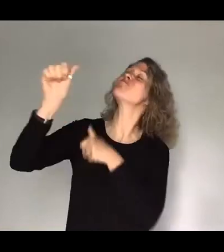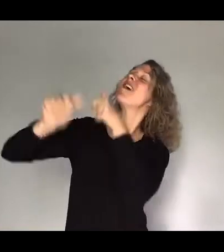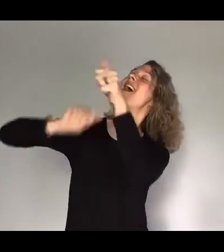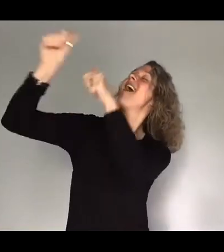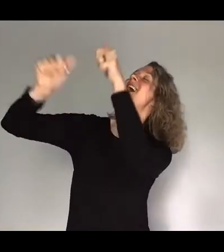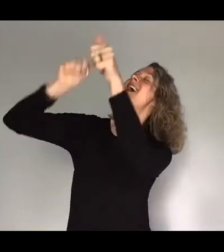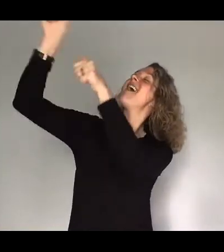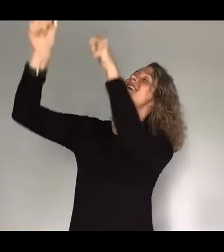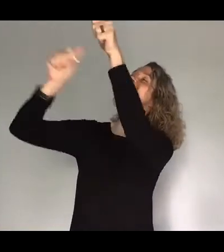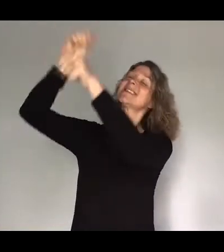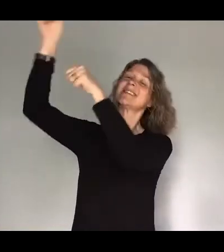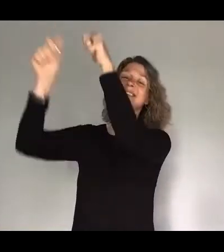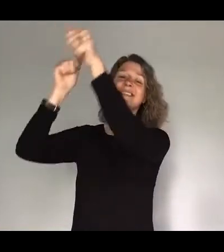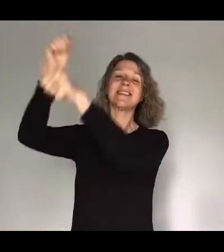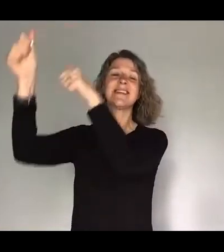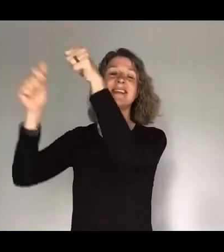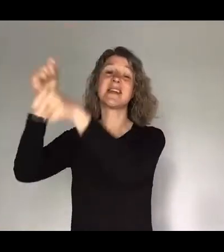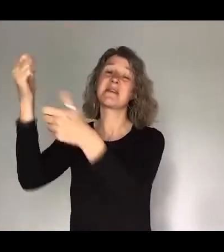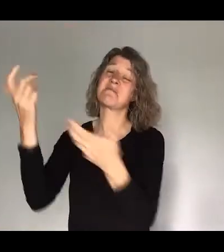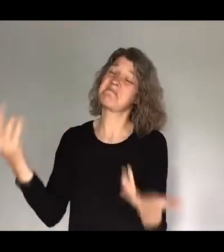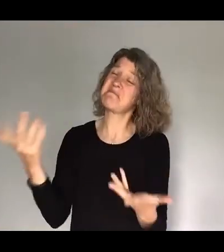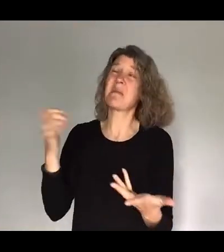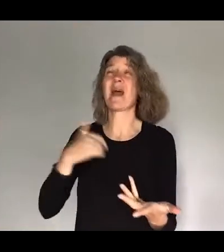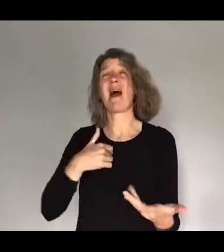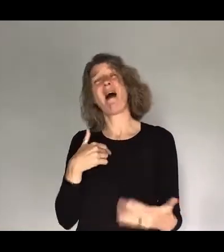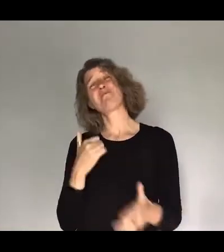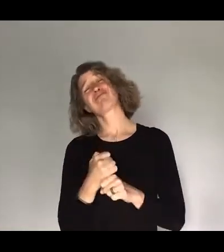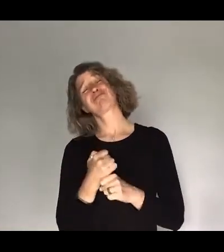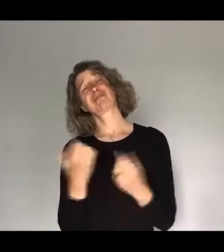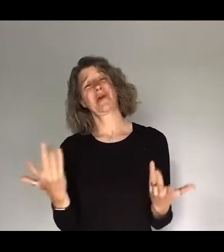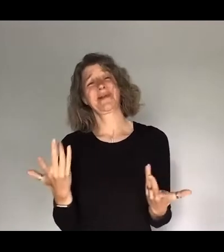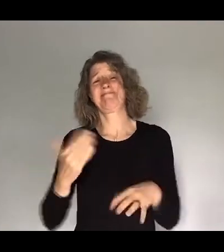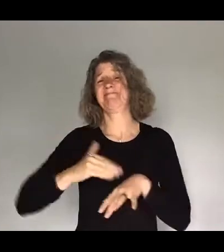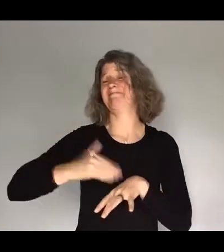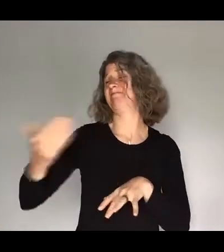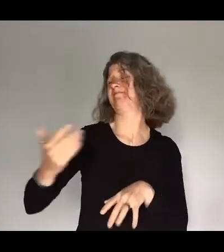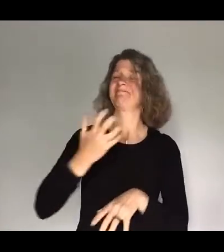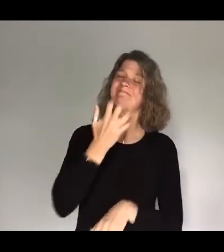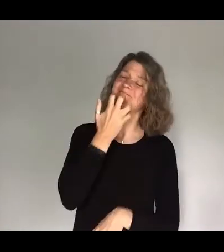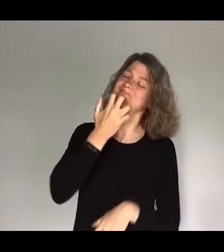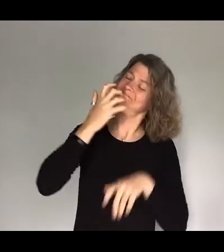Even if it's broken I will lift up my